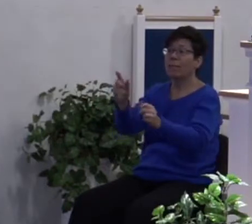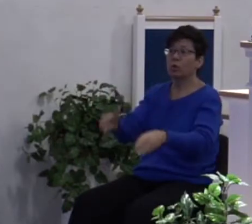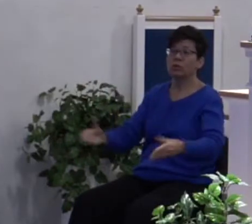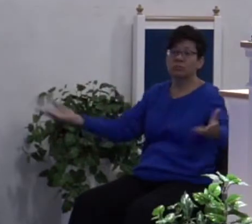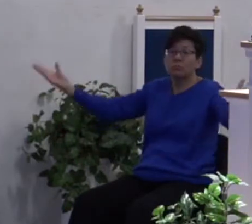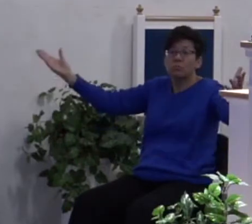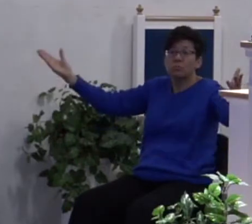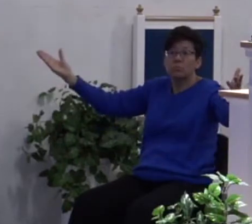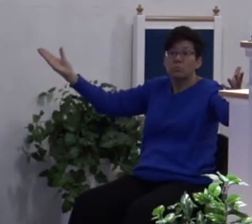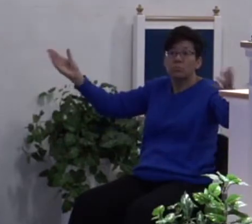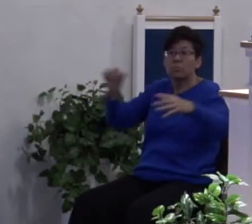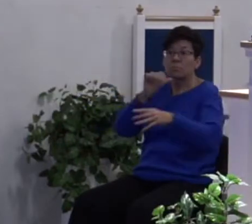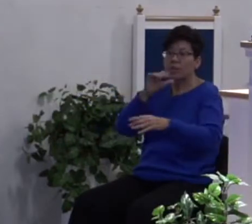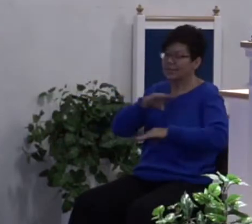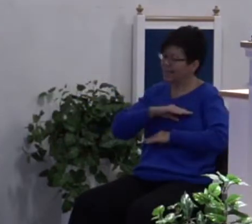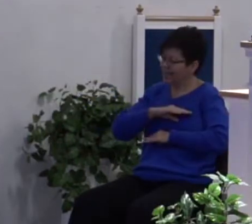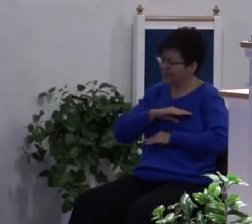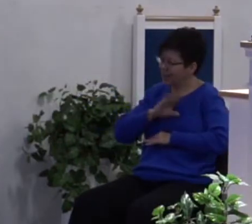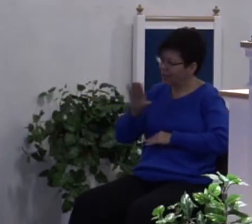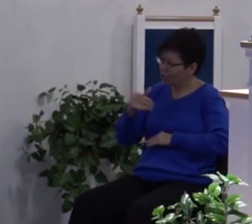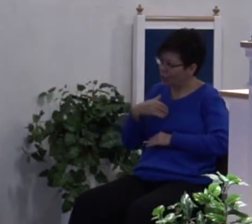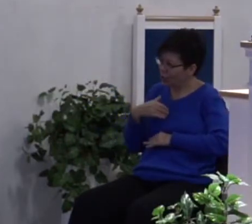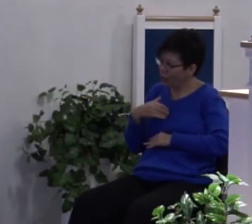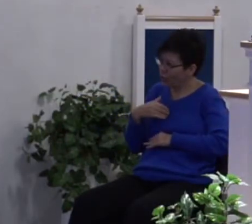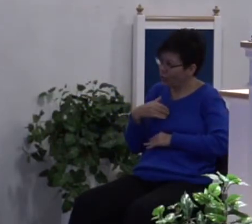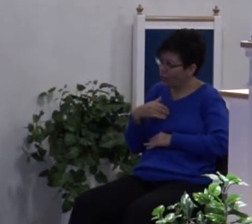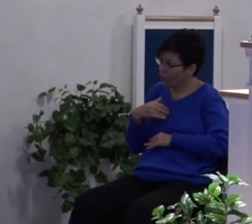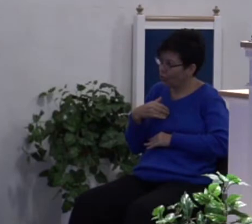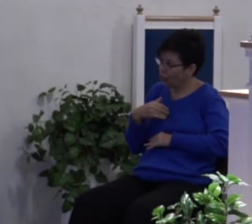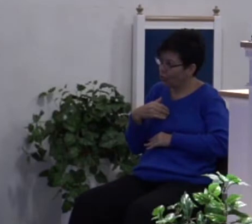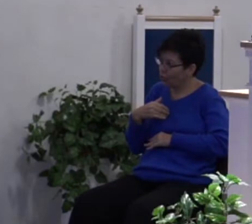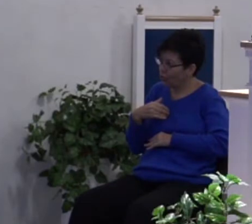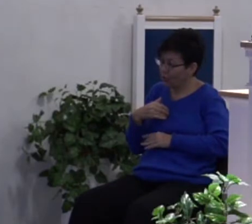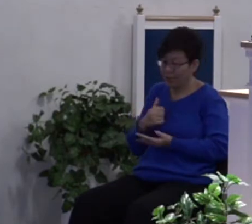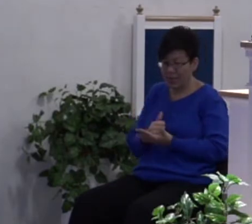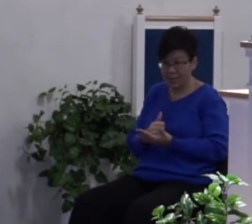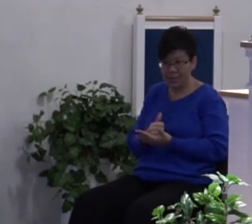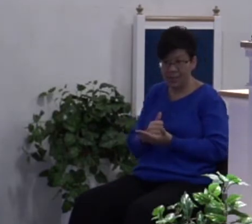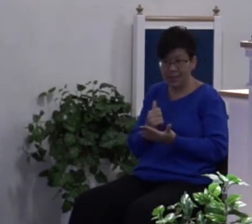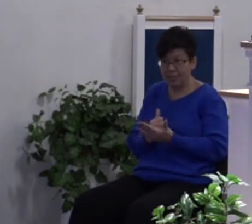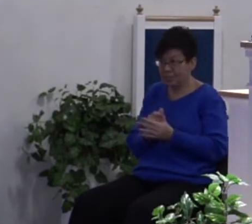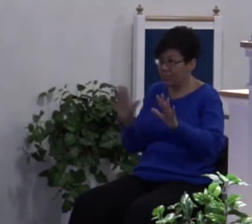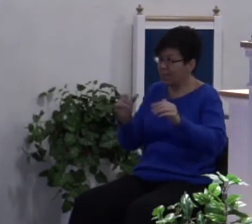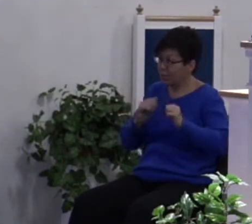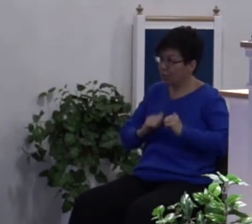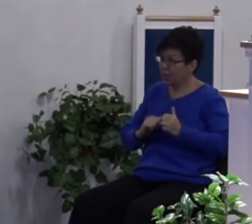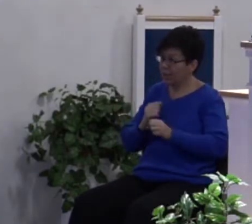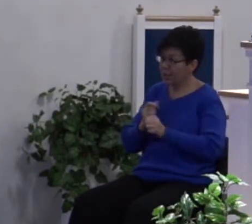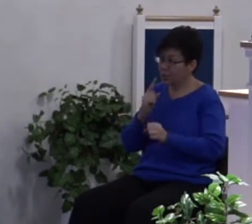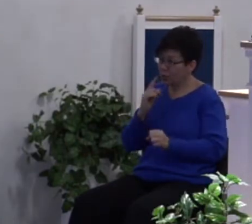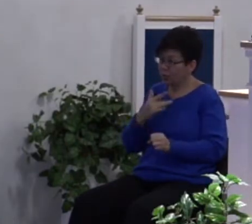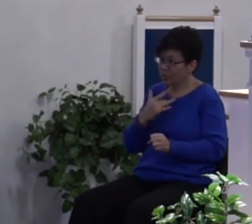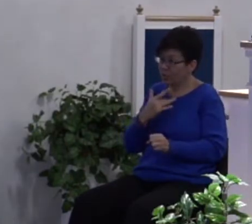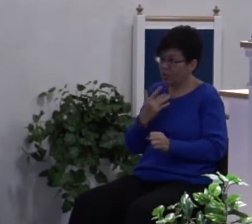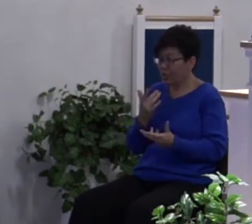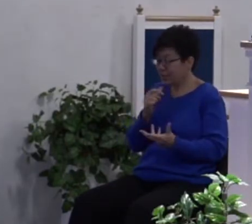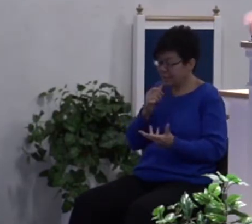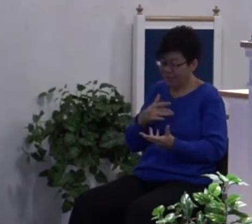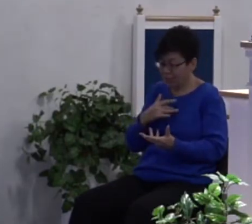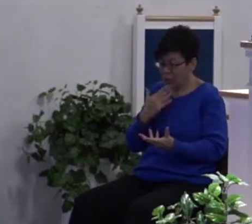It doesn't satisfy your soul. Amen. I'm not trying to make you feel like it don't feel good. There's a whole lot of